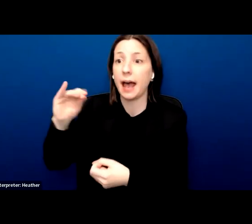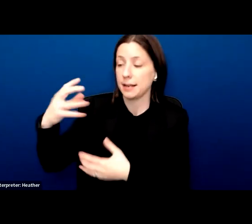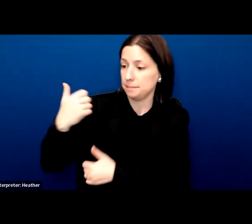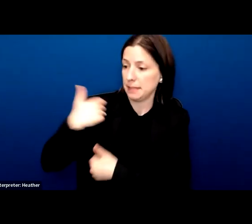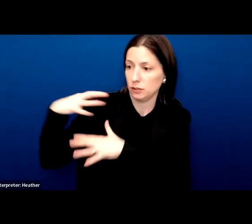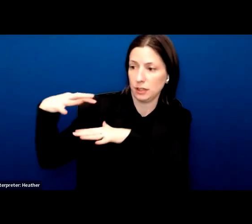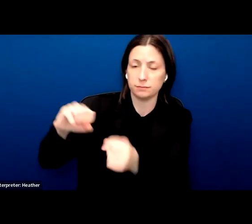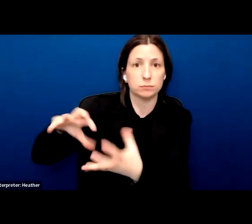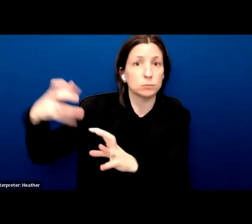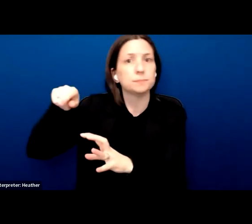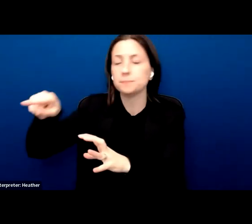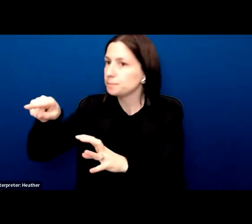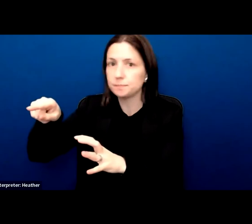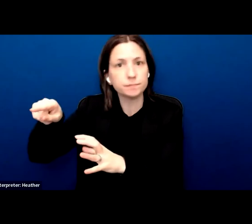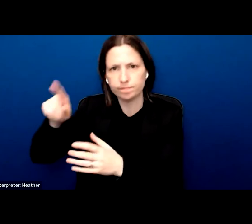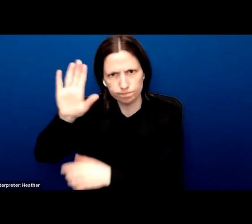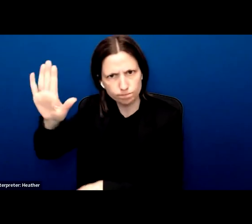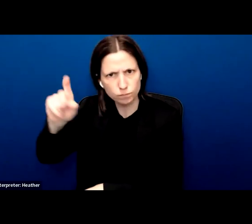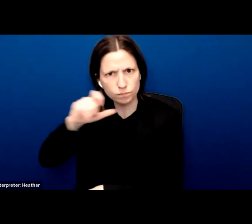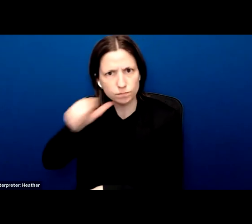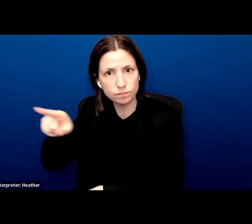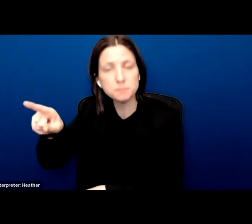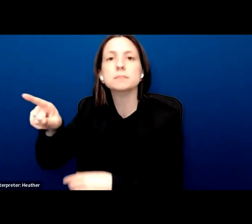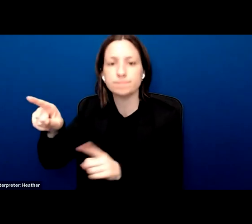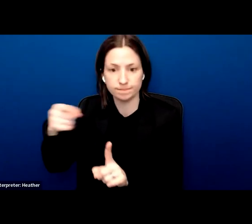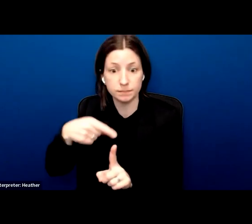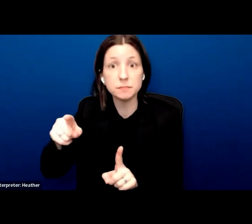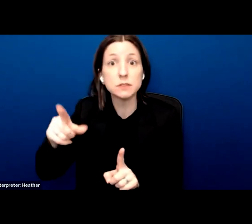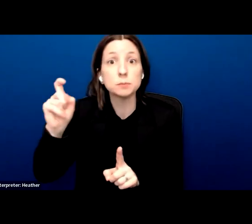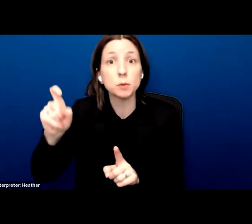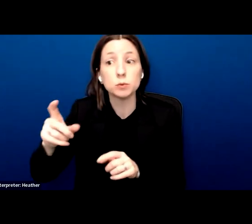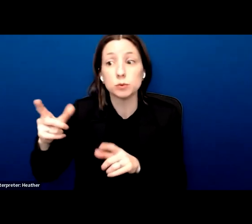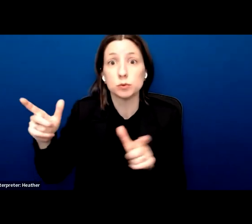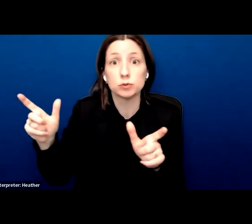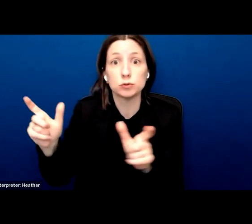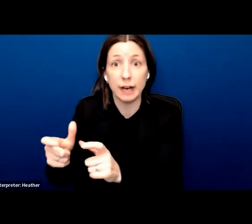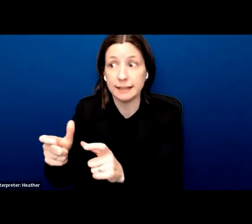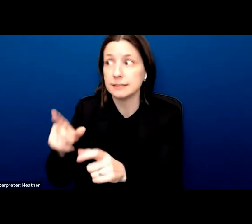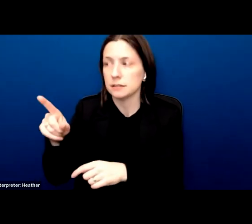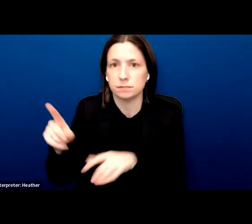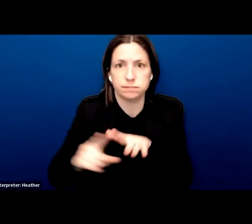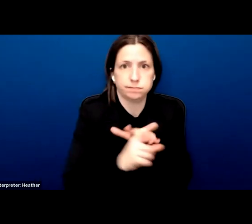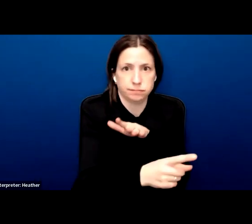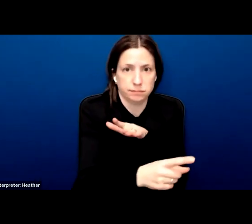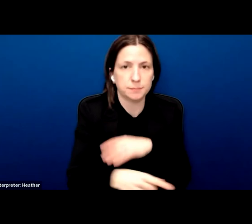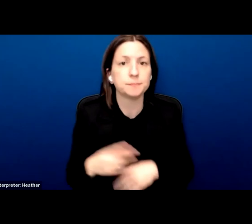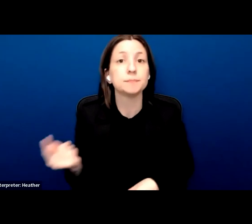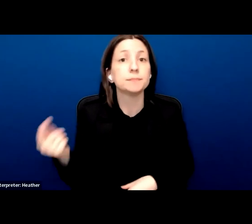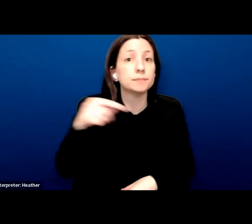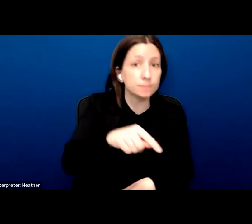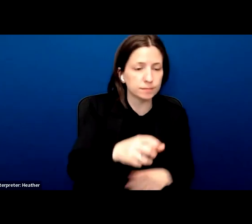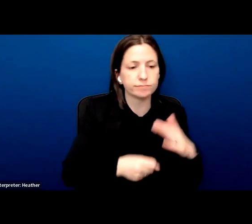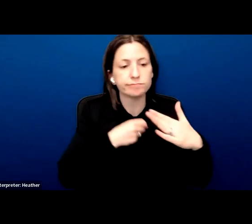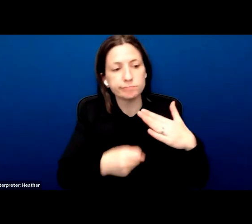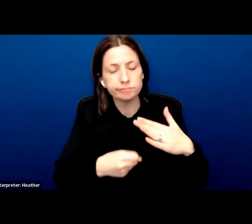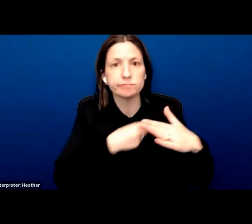Abdurrahman escaped because the police had issued a summons for his arrest. The CBSA detained Abdurrahman in multiple facilities for